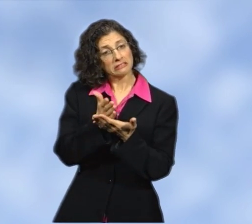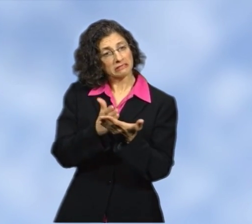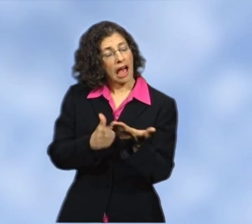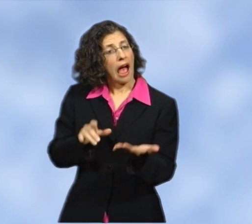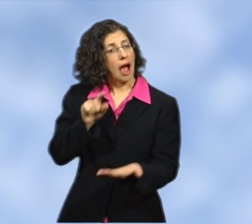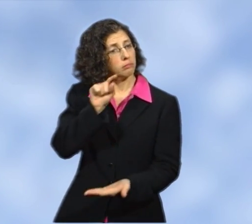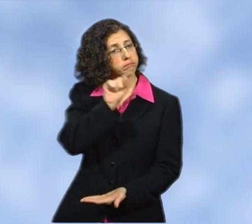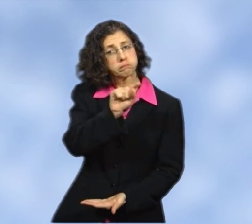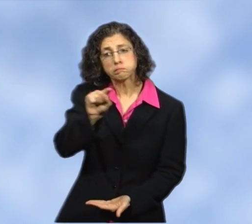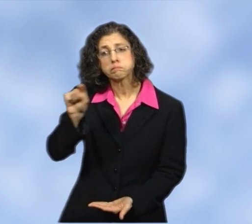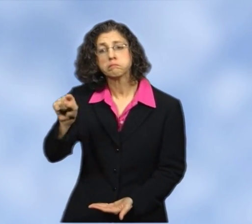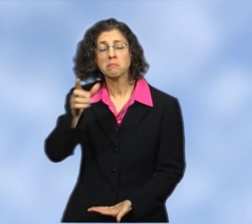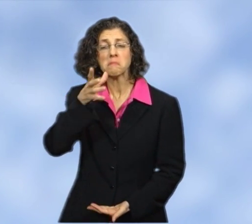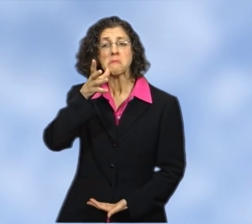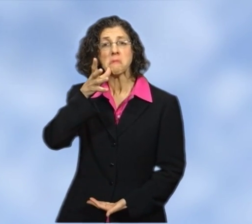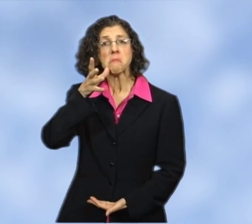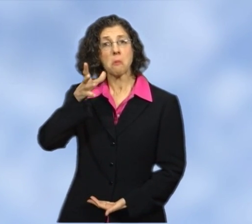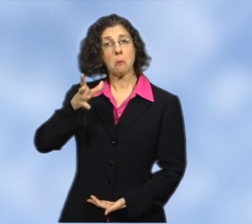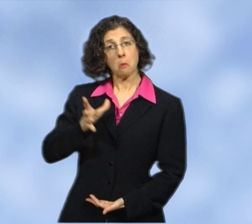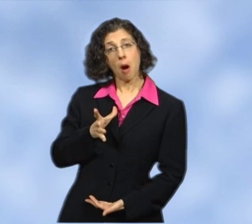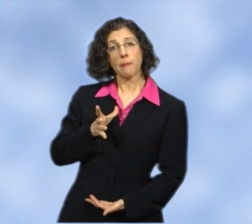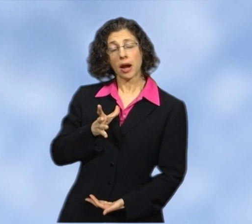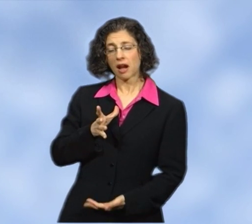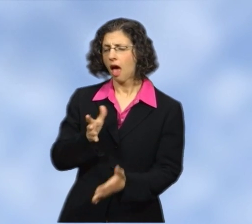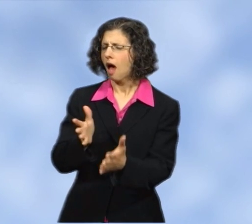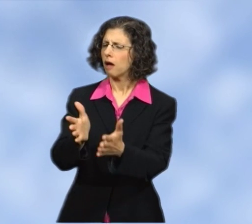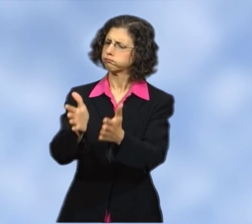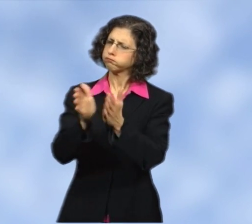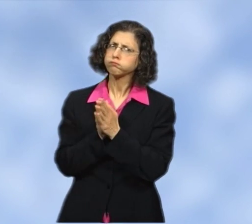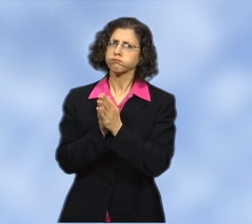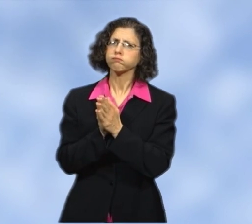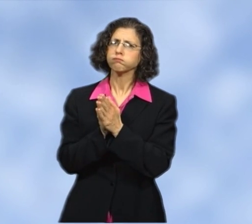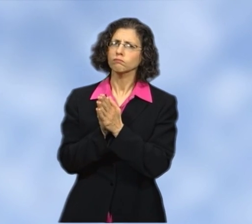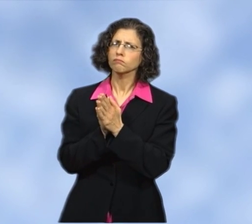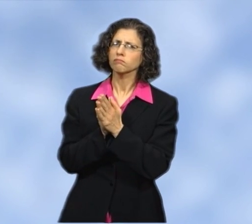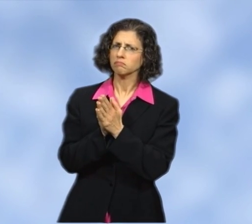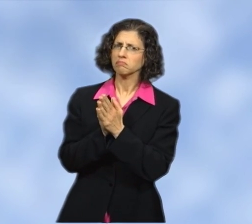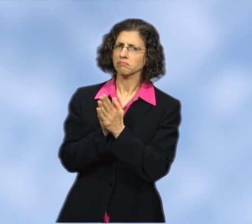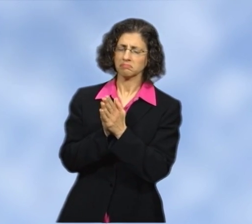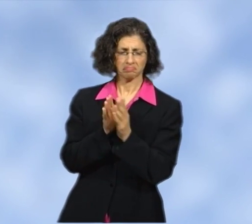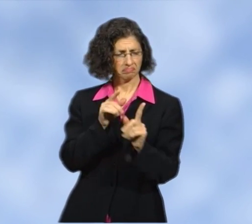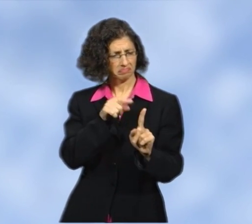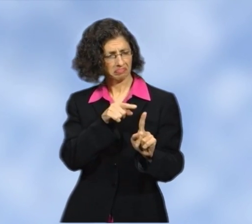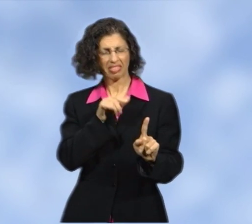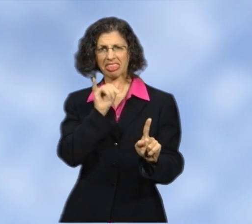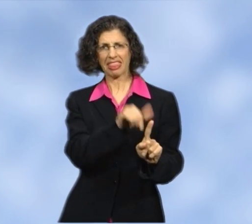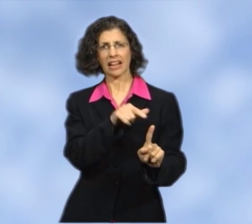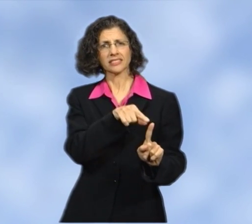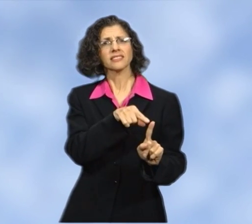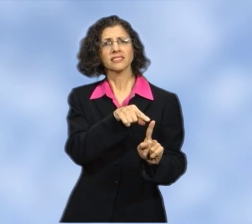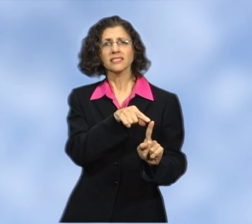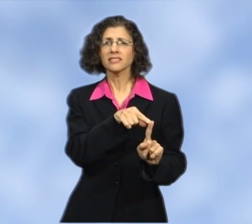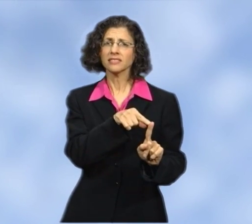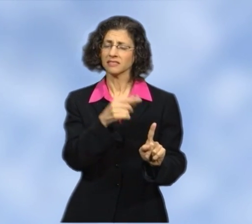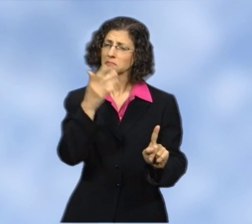Some women ask for this option in order to